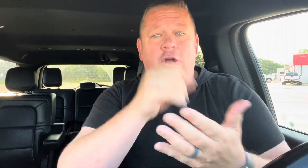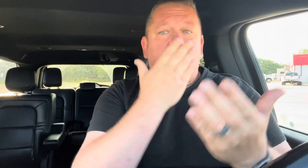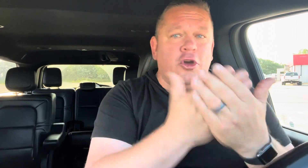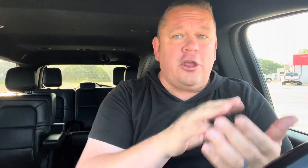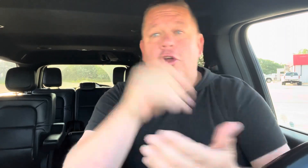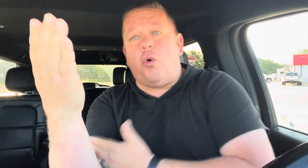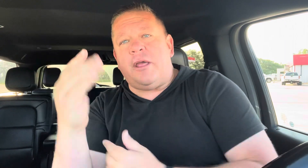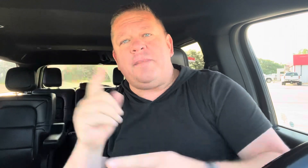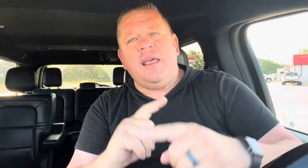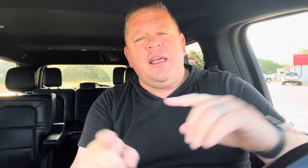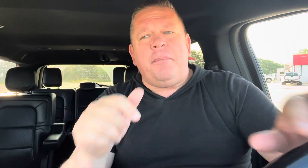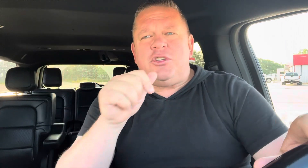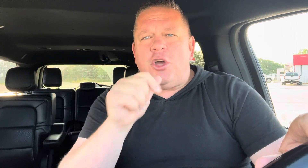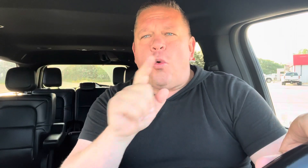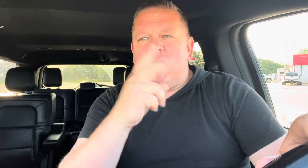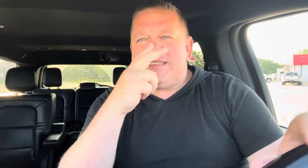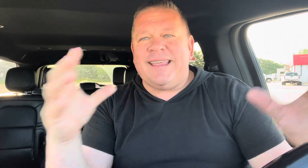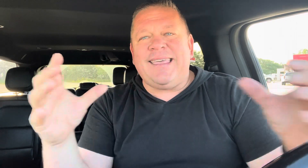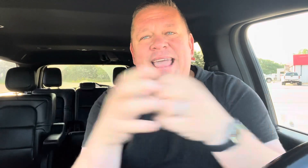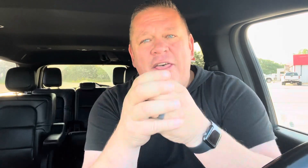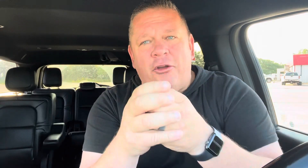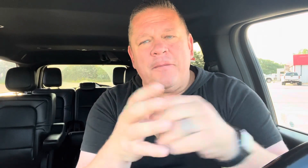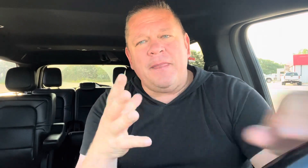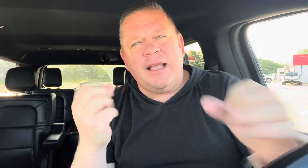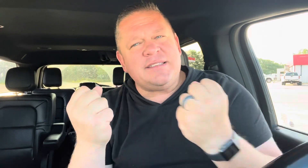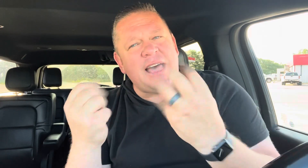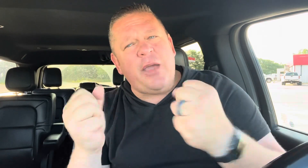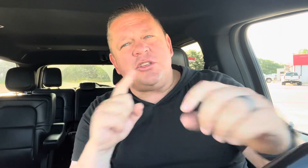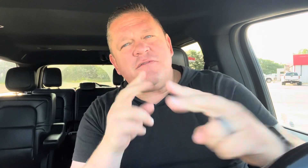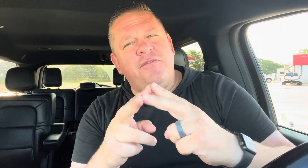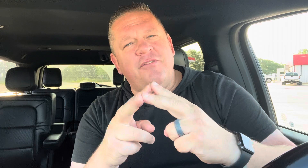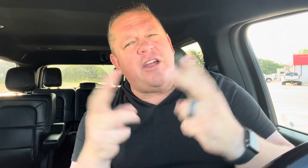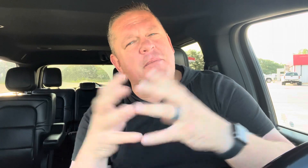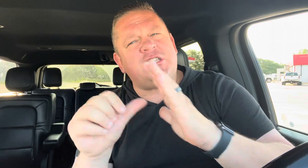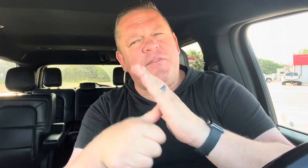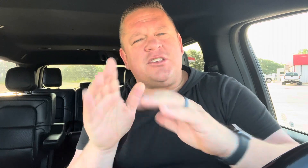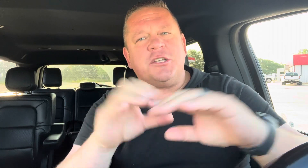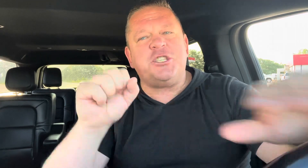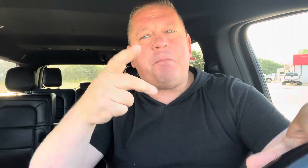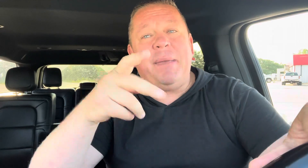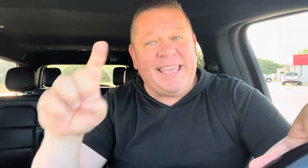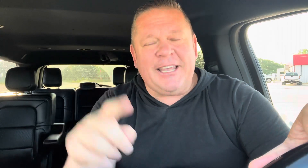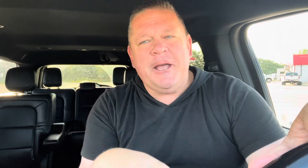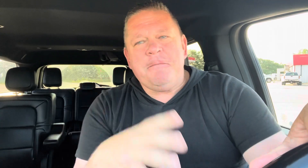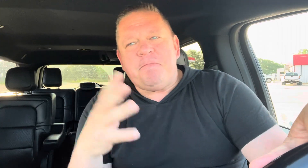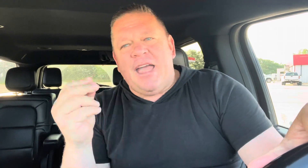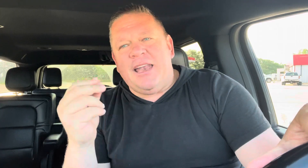learn good and you learn morning, but you don't really see it together. And sign language is very much emphasis on speed. And